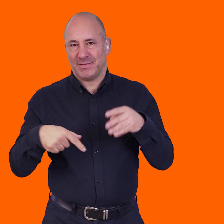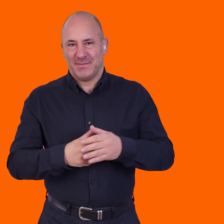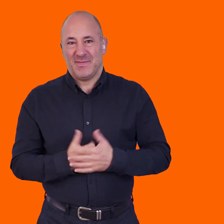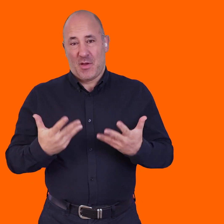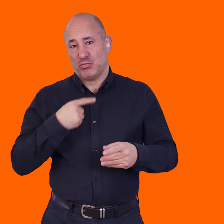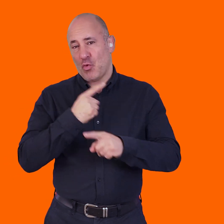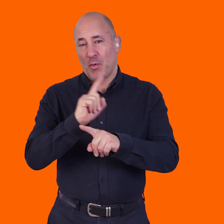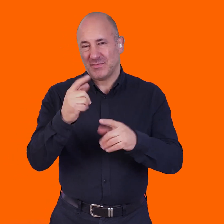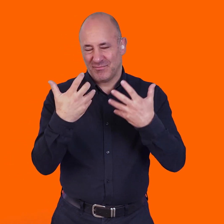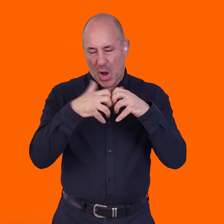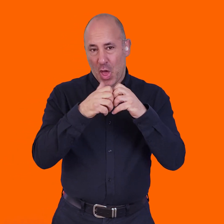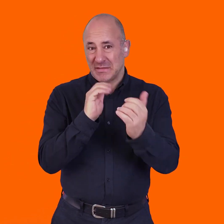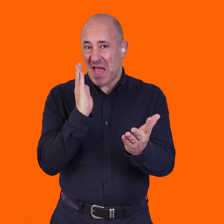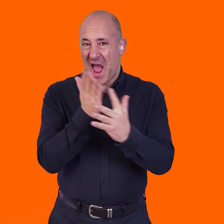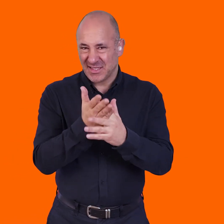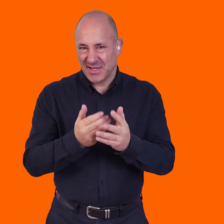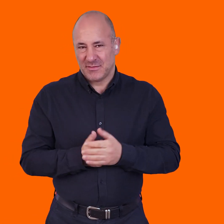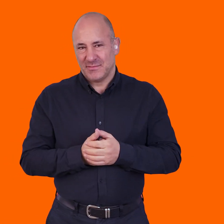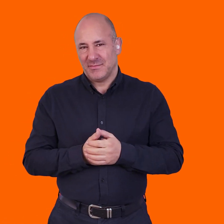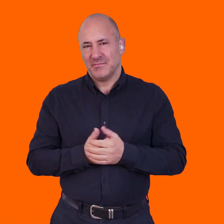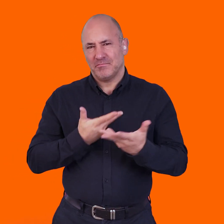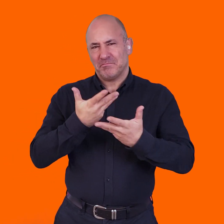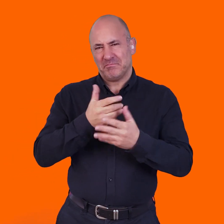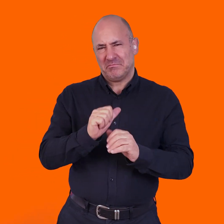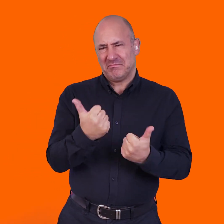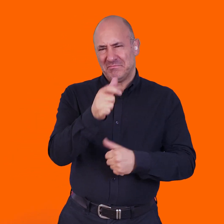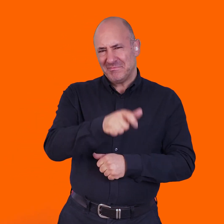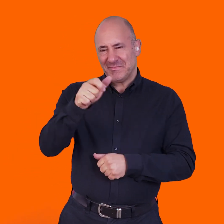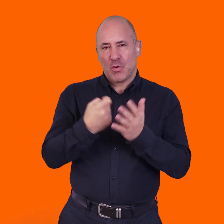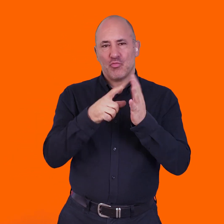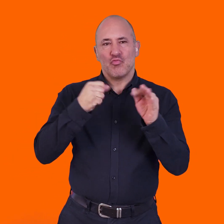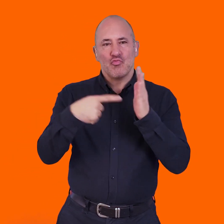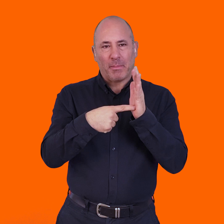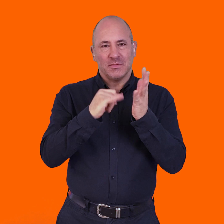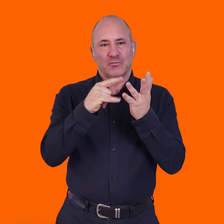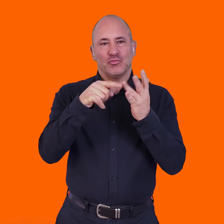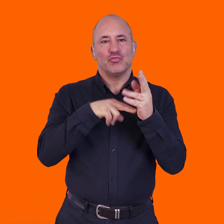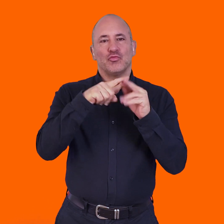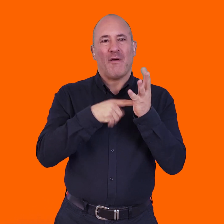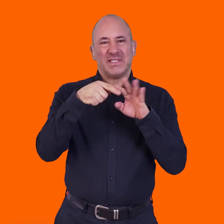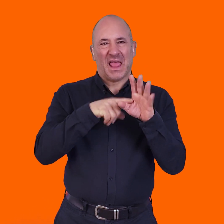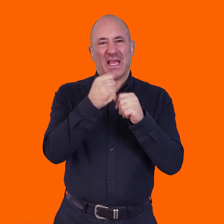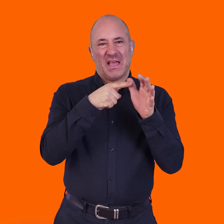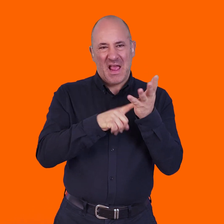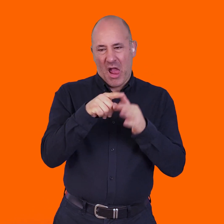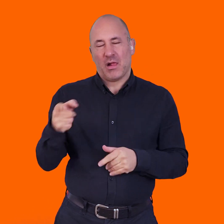This time we're talking about technology and access. We'll be talking to brilliant guests Robert Sophia Gale, Jane Gauntless,